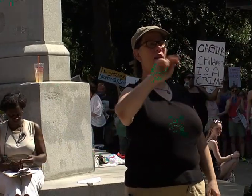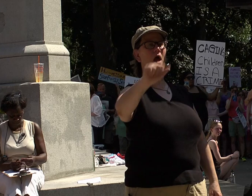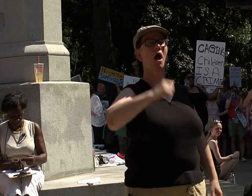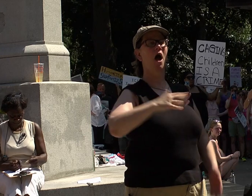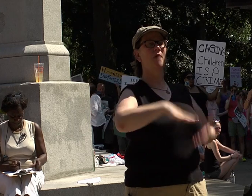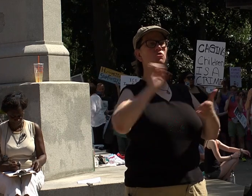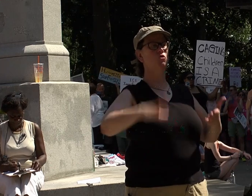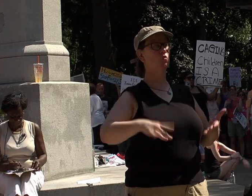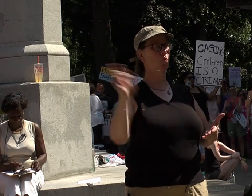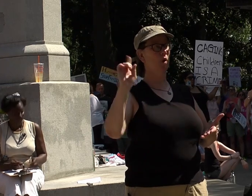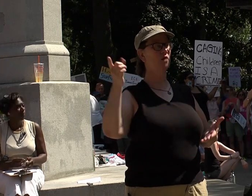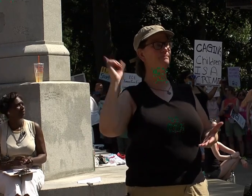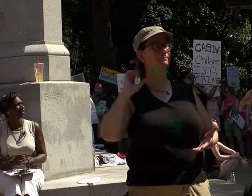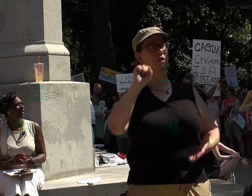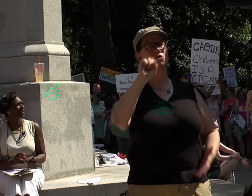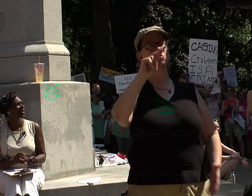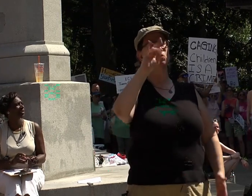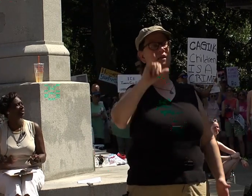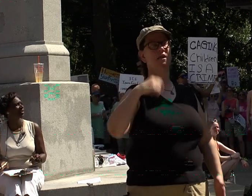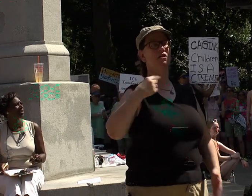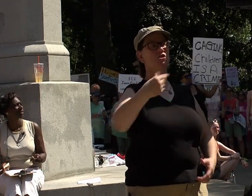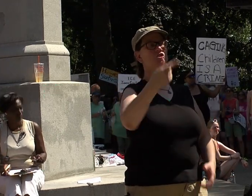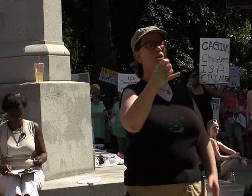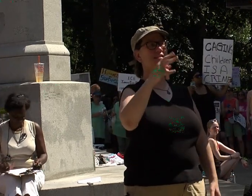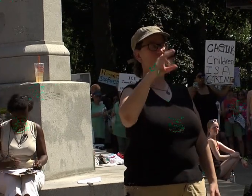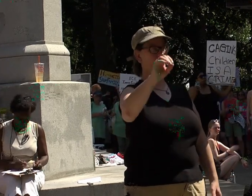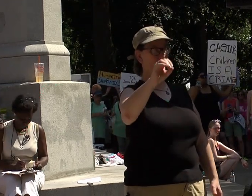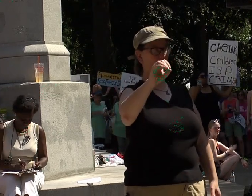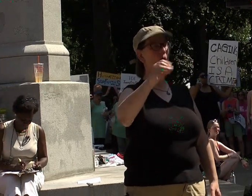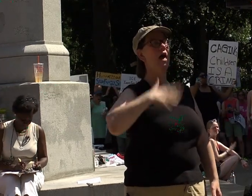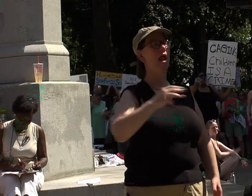Geneseo and I'm a member of the Student Coalition for Migrant Workers at SUNY Geneseo.